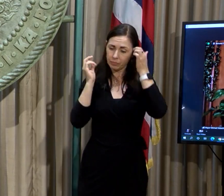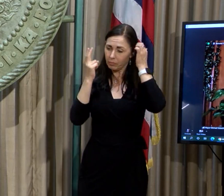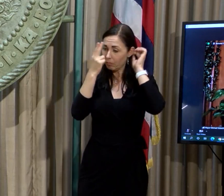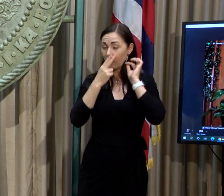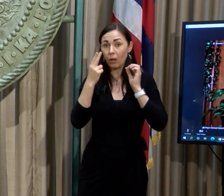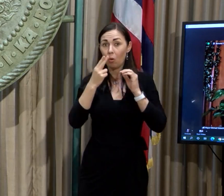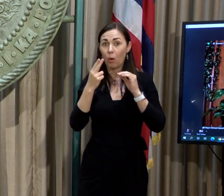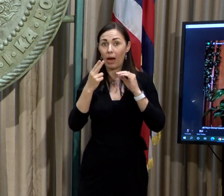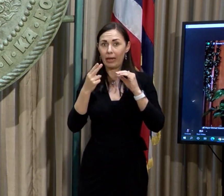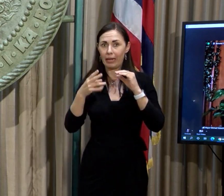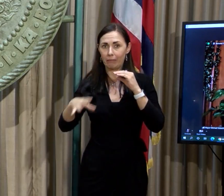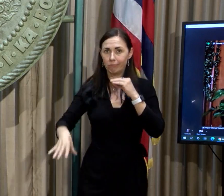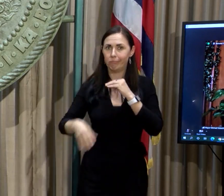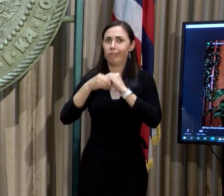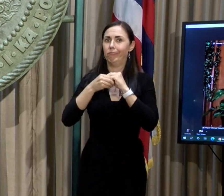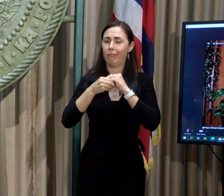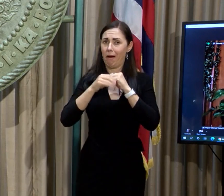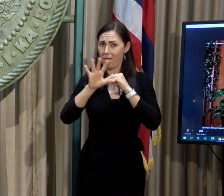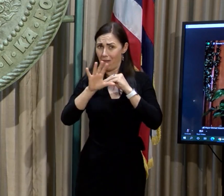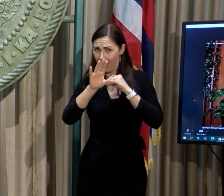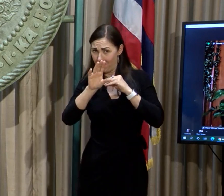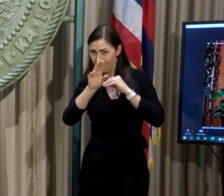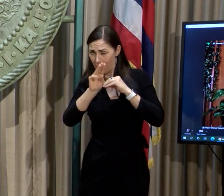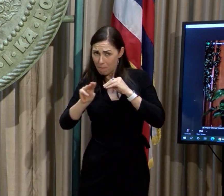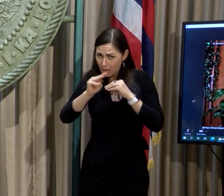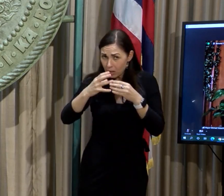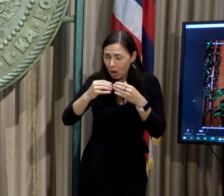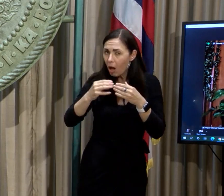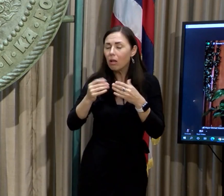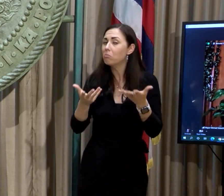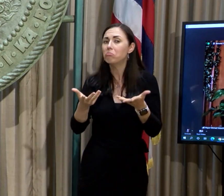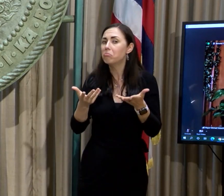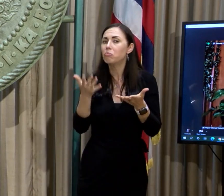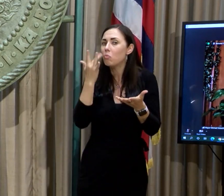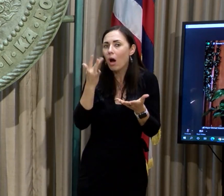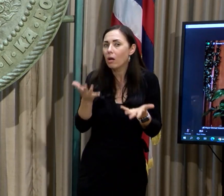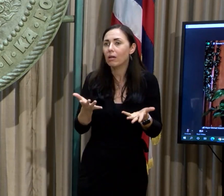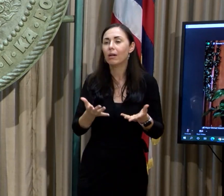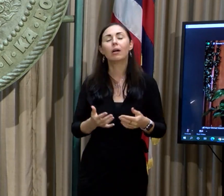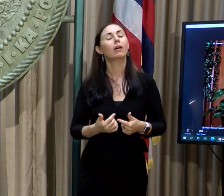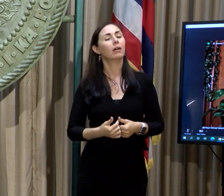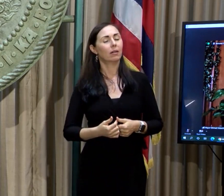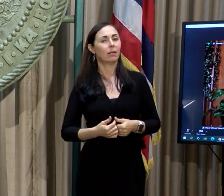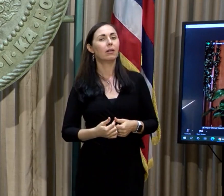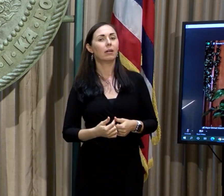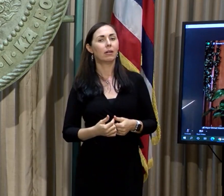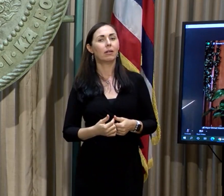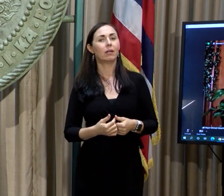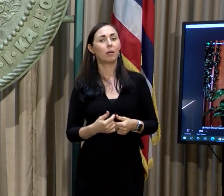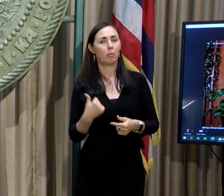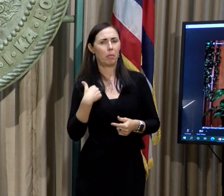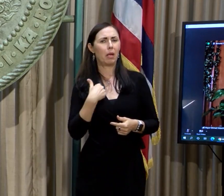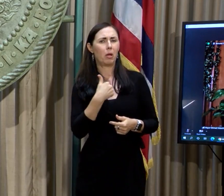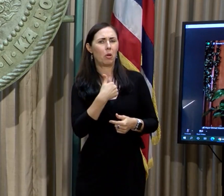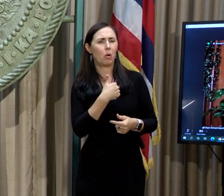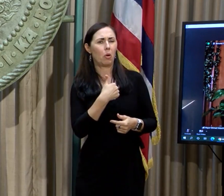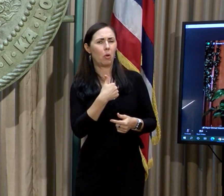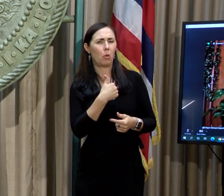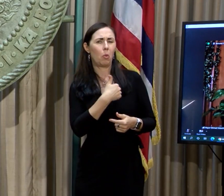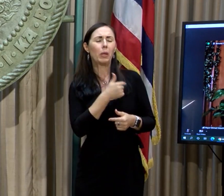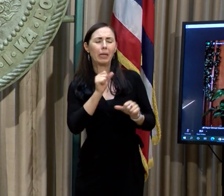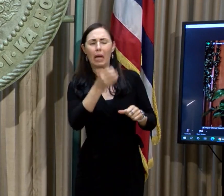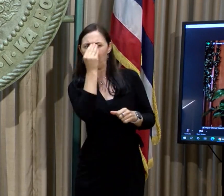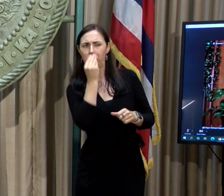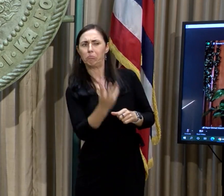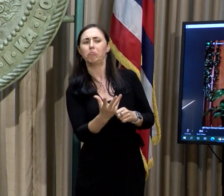get a boost of $5 million. And what was that due to? Now, we can certainly follow up with you and